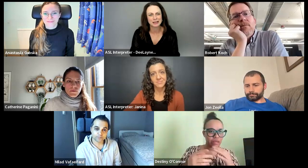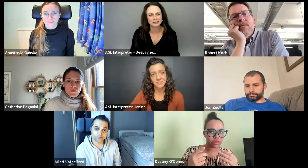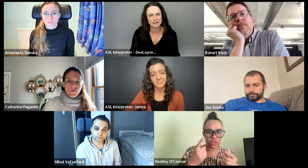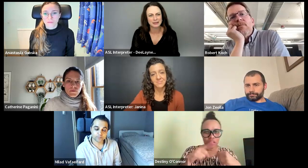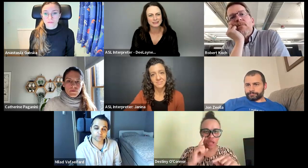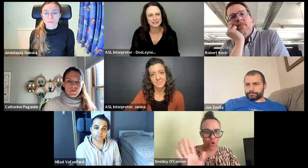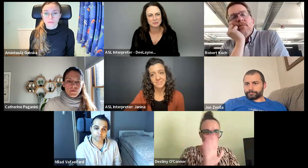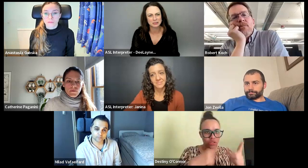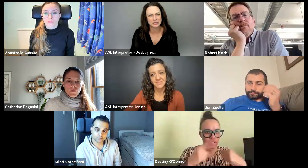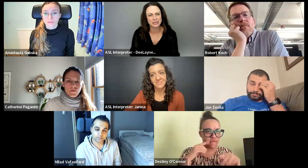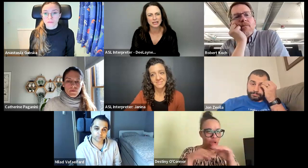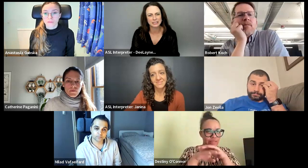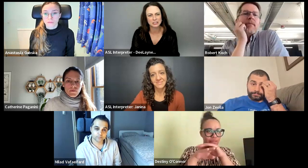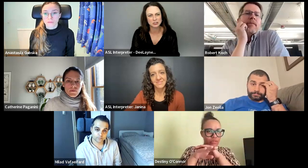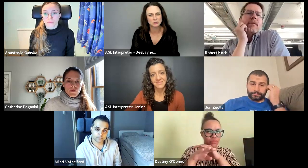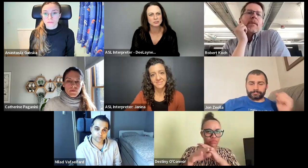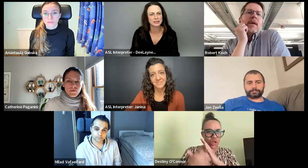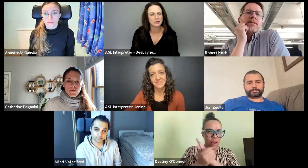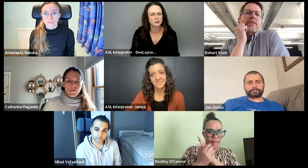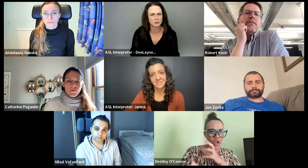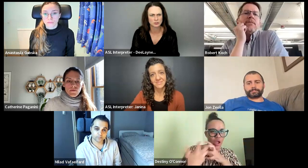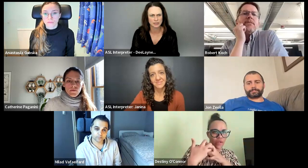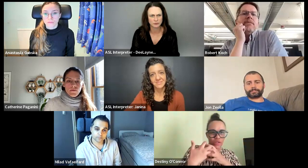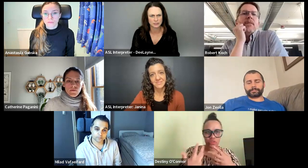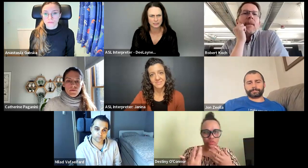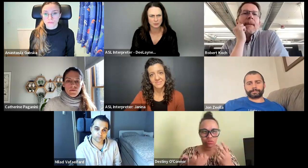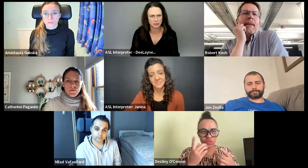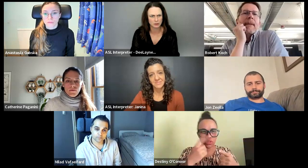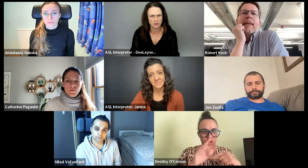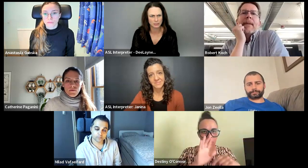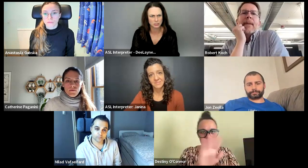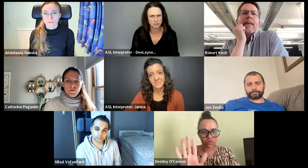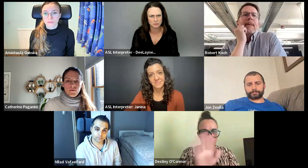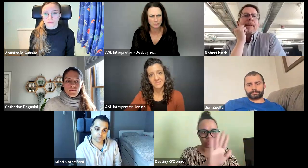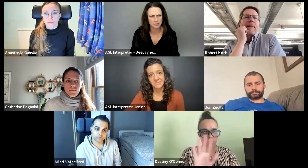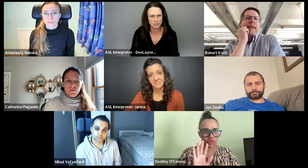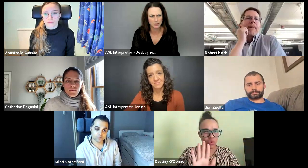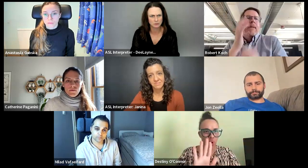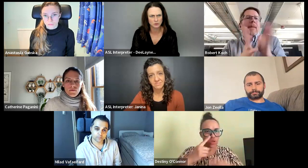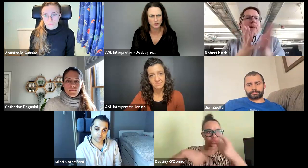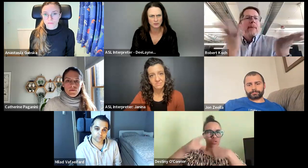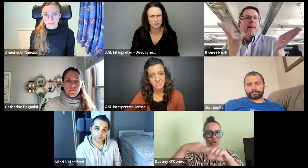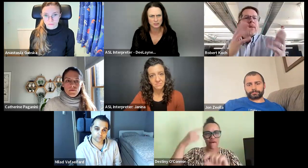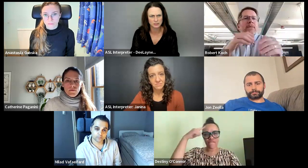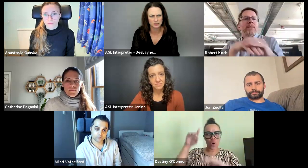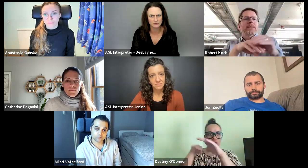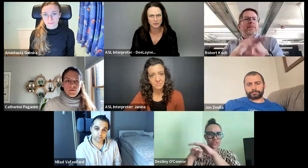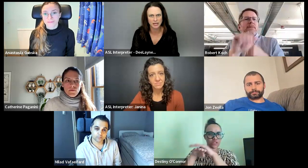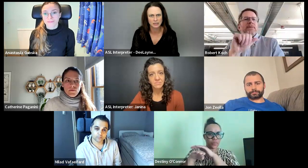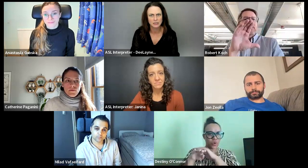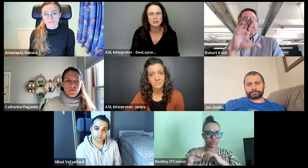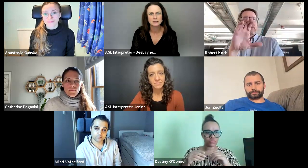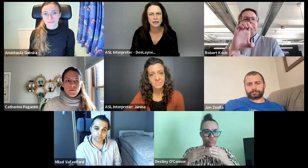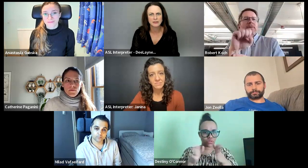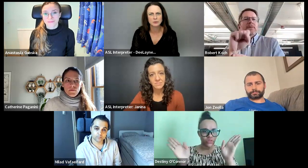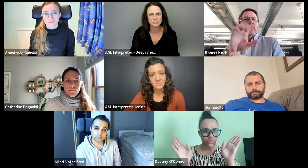talking a lot about accessibility and issues. And I don't know what your sign for accessibility or accommodations might be. I don't know if you have a specific sign for